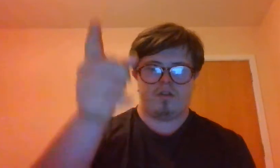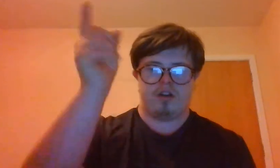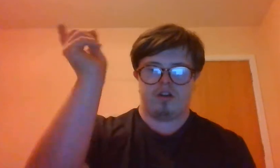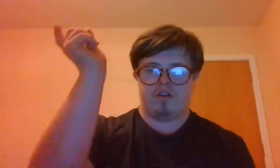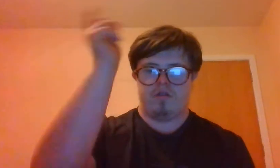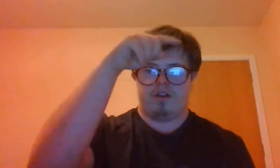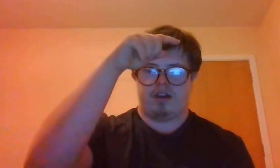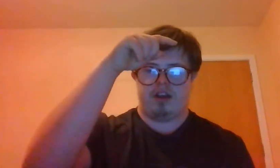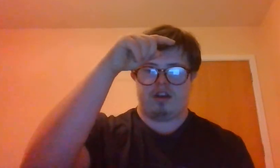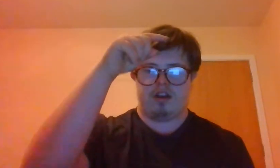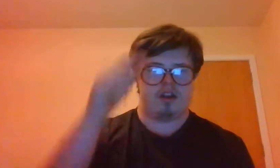tonight.